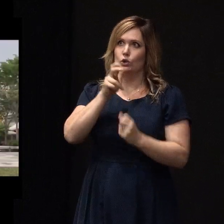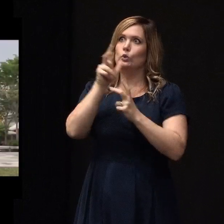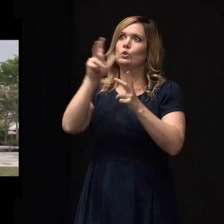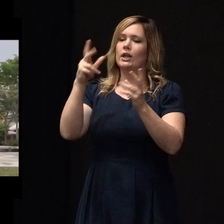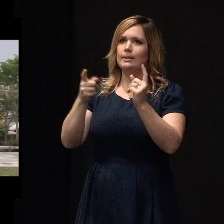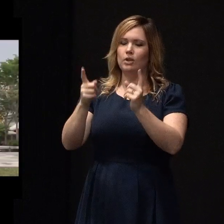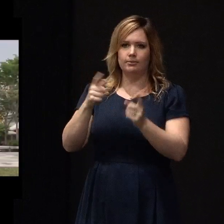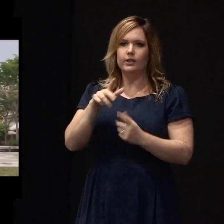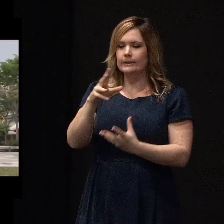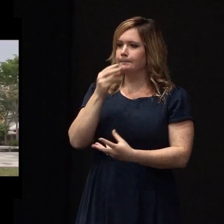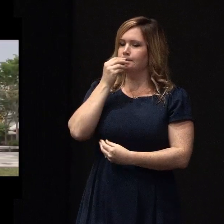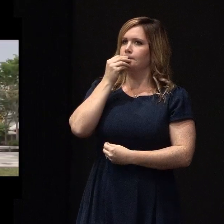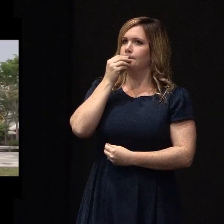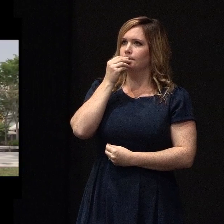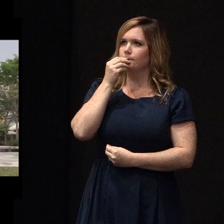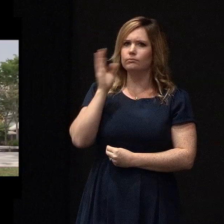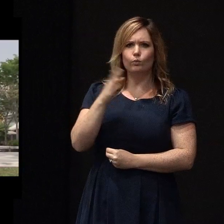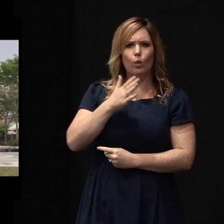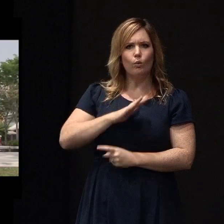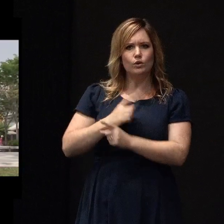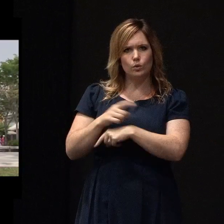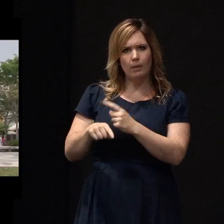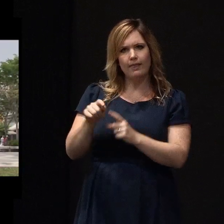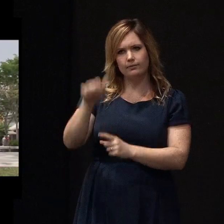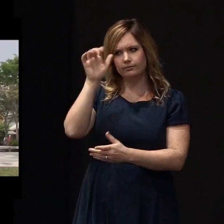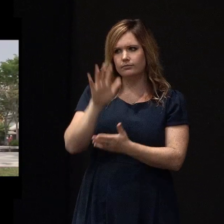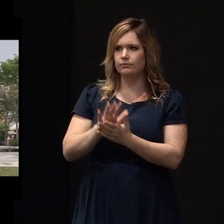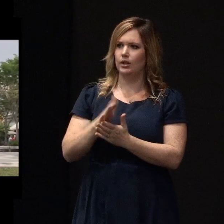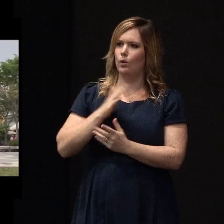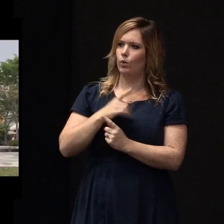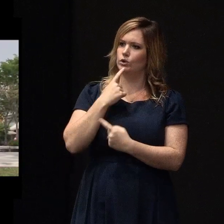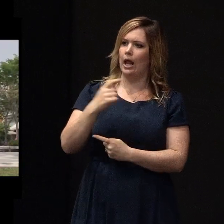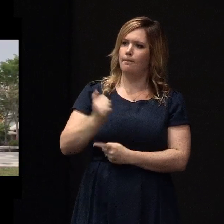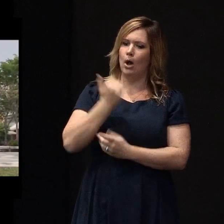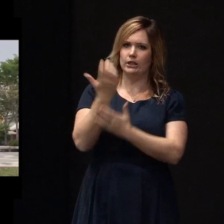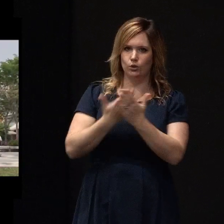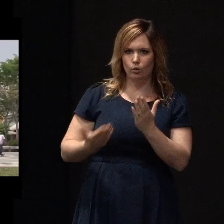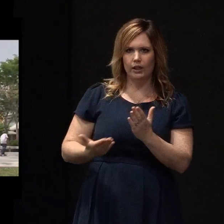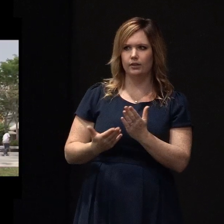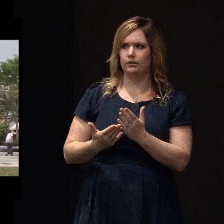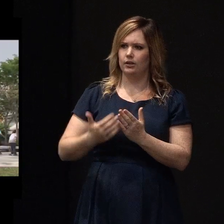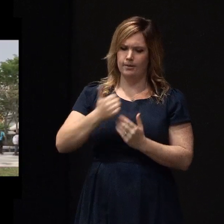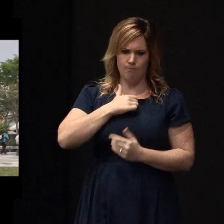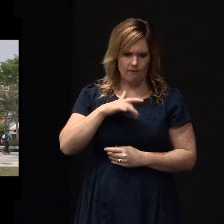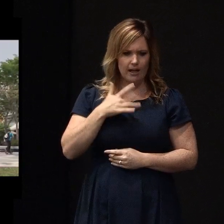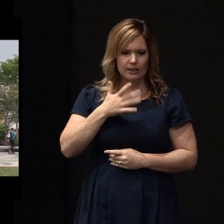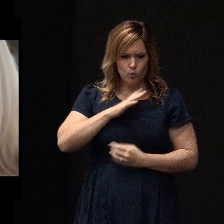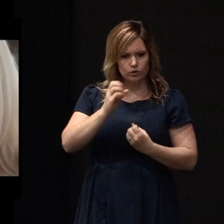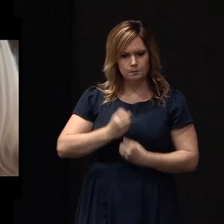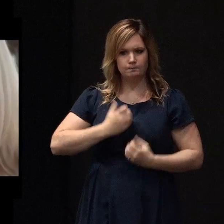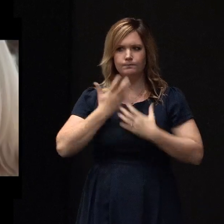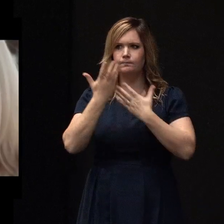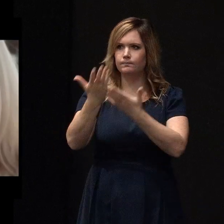something. We all wanted to talk about it. We all wanted to tell our own story and you wanted to share what you were feeling at that moment.